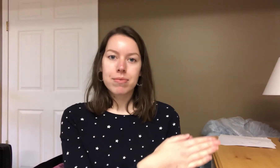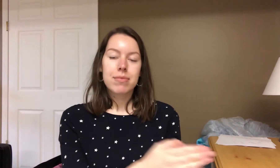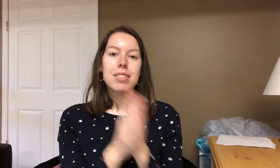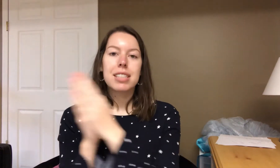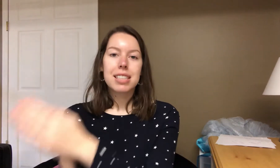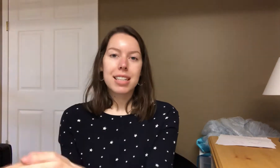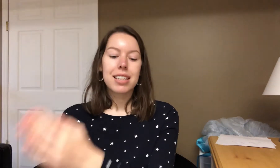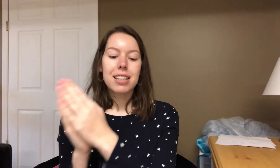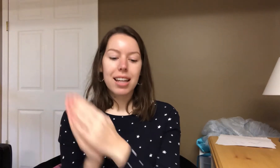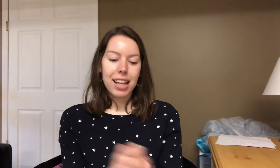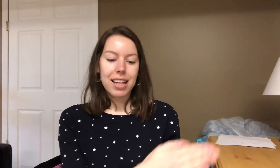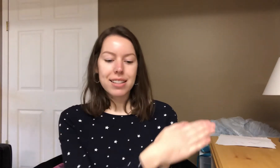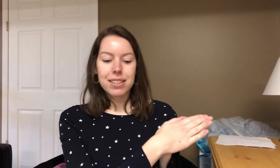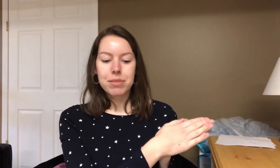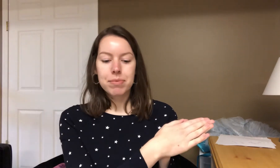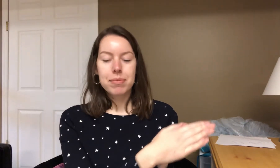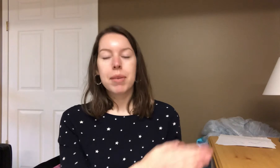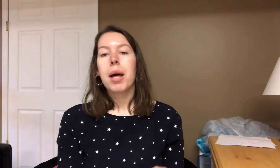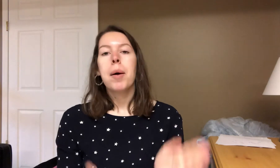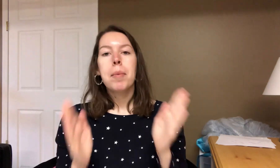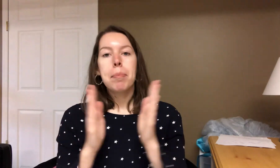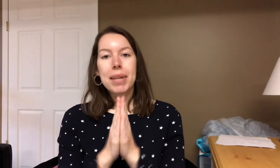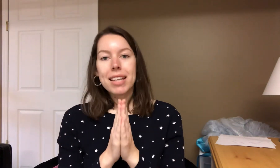Kuh-it. Peach.